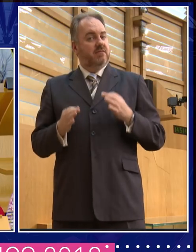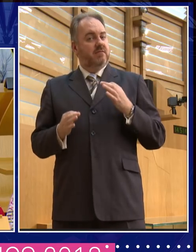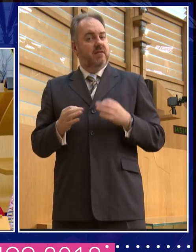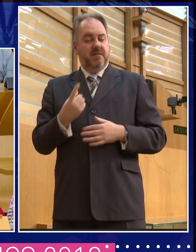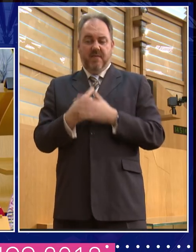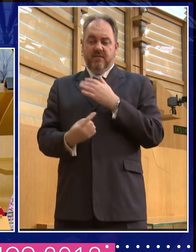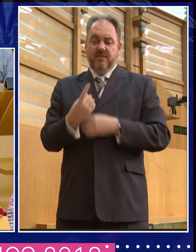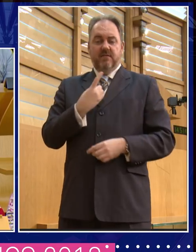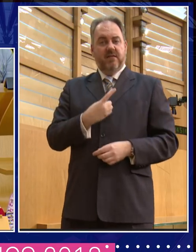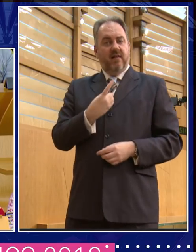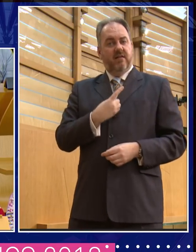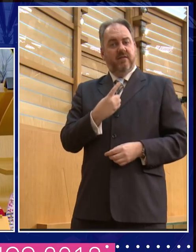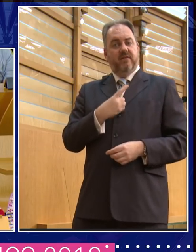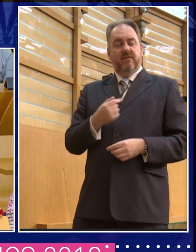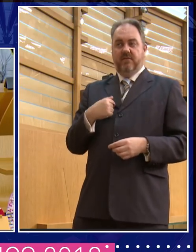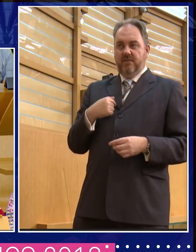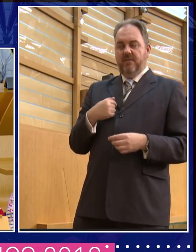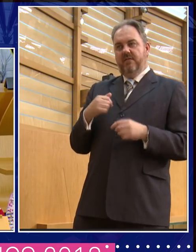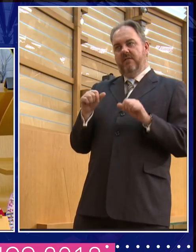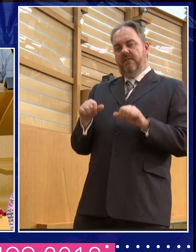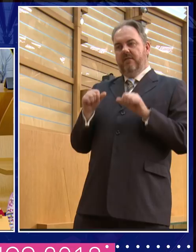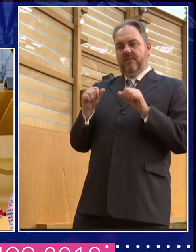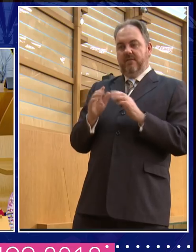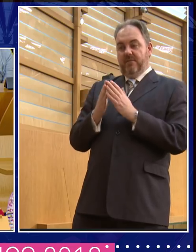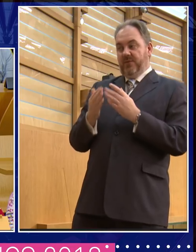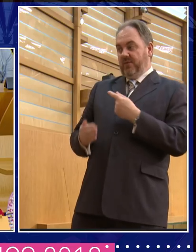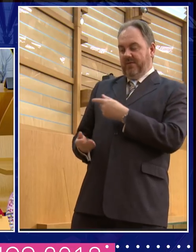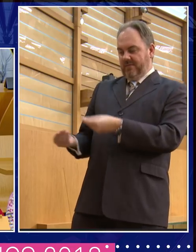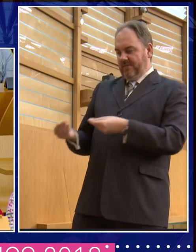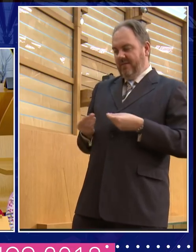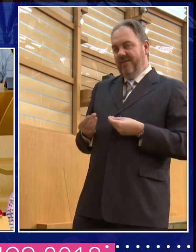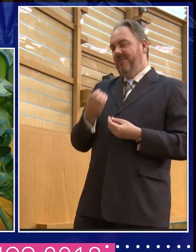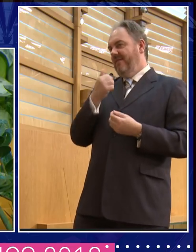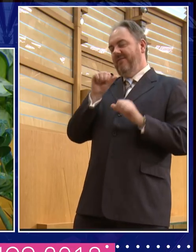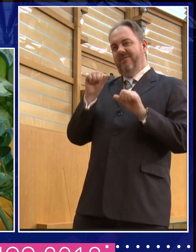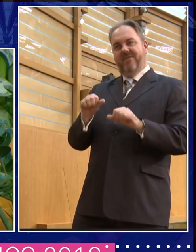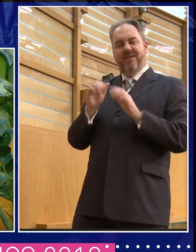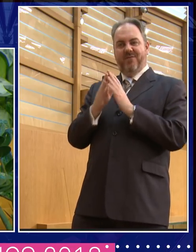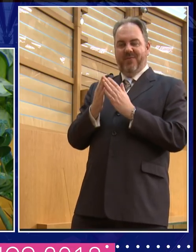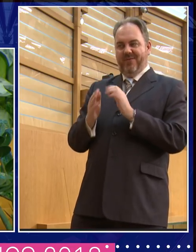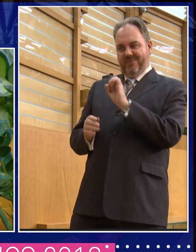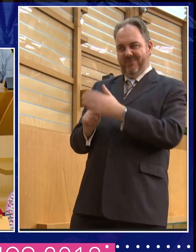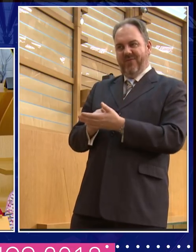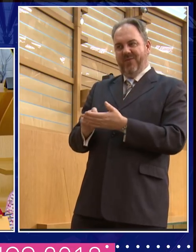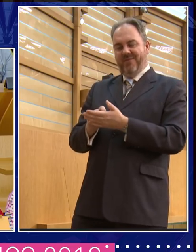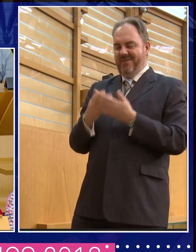me. And I think it's the favorite, my favorite book of all time. Um, so, um, I just wanted to ask though, um,